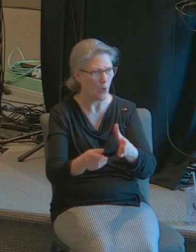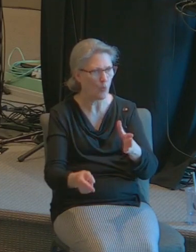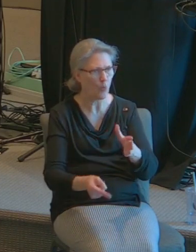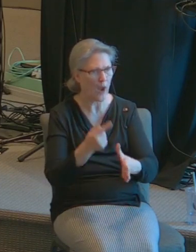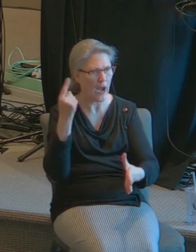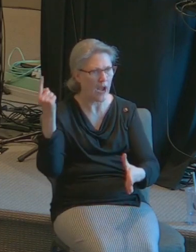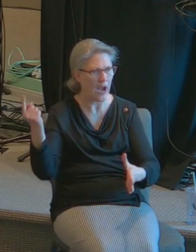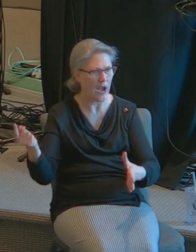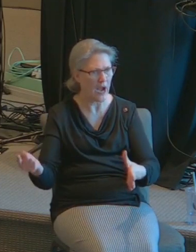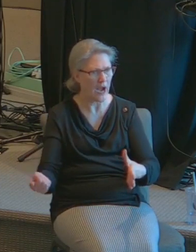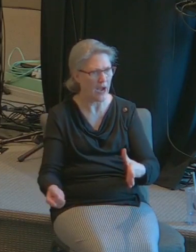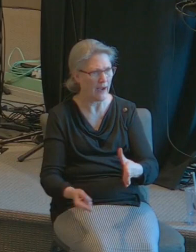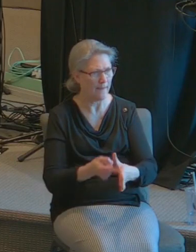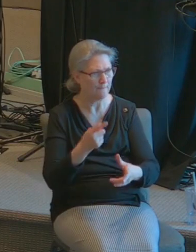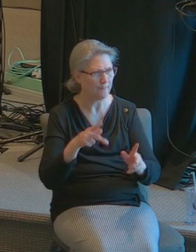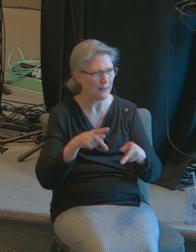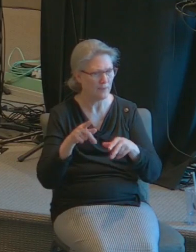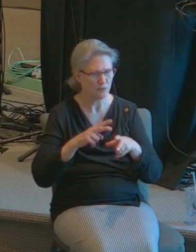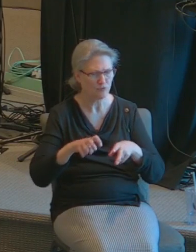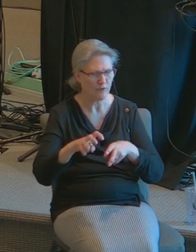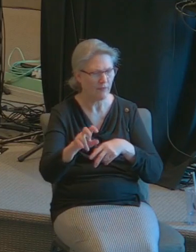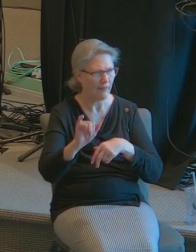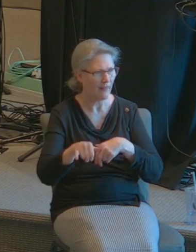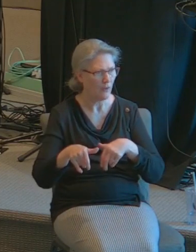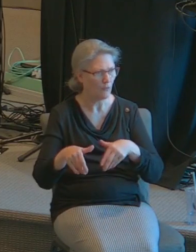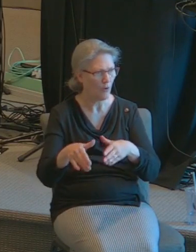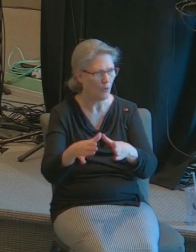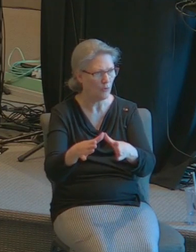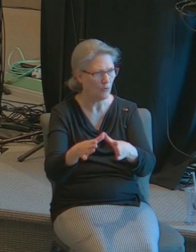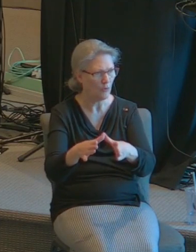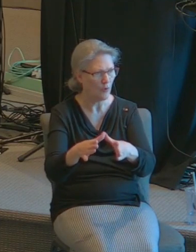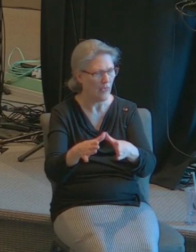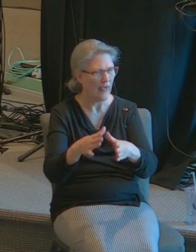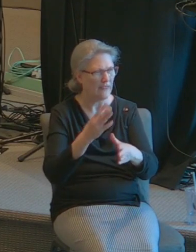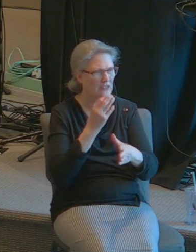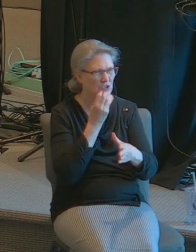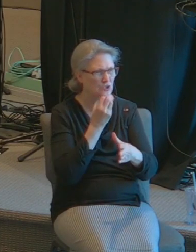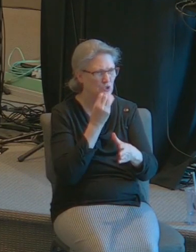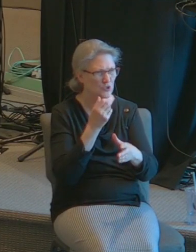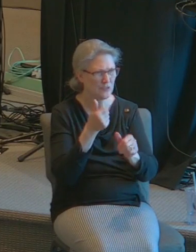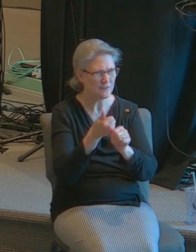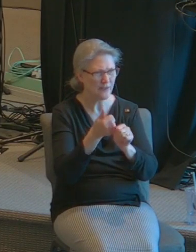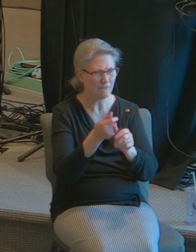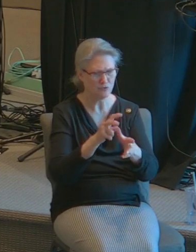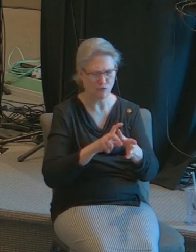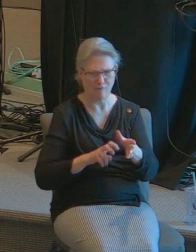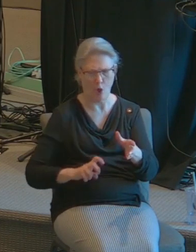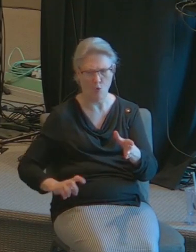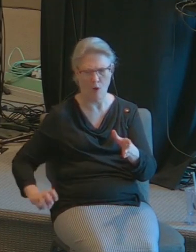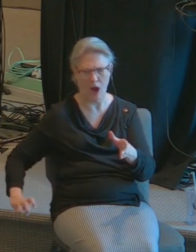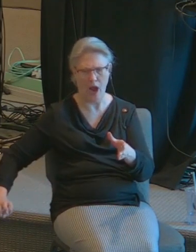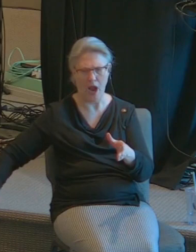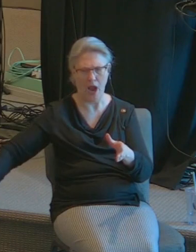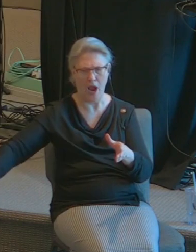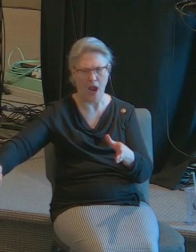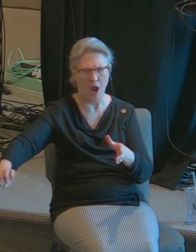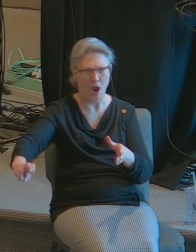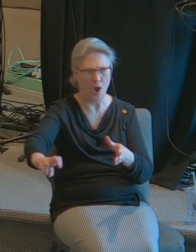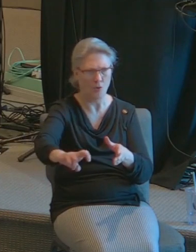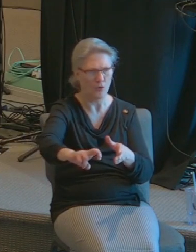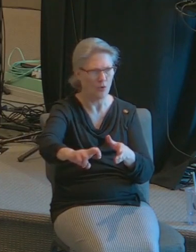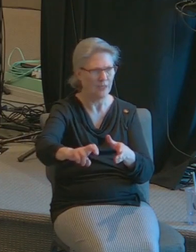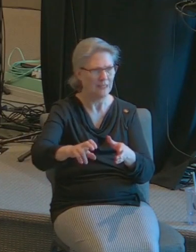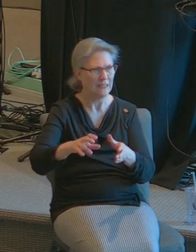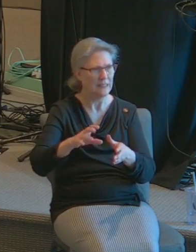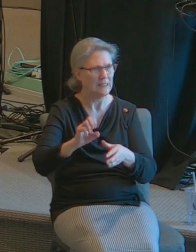the Jews to the point that the Jews would go way around in order to travel escaping the confines